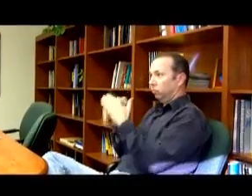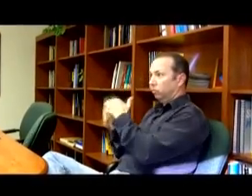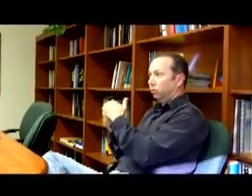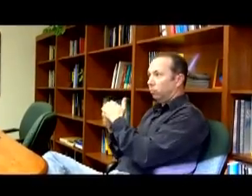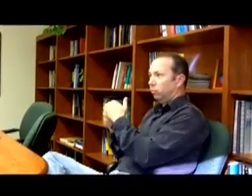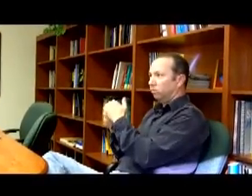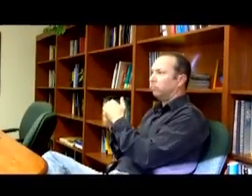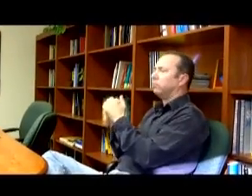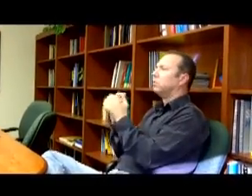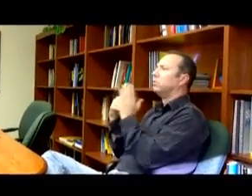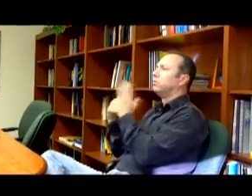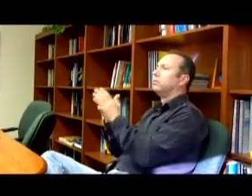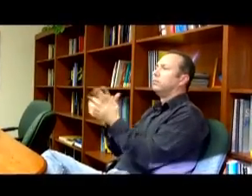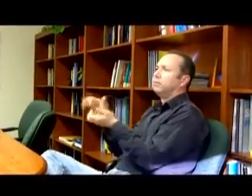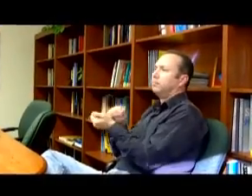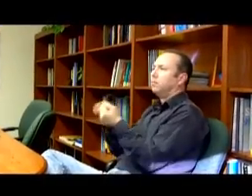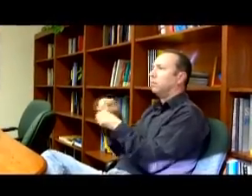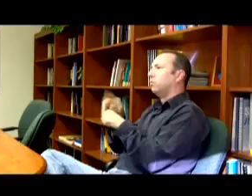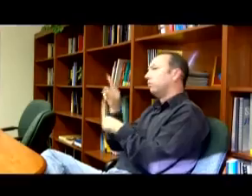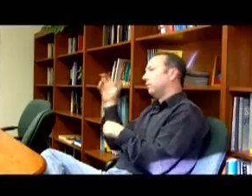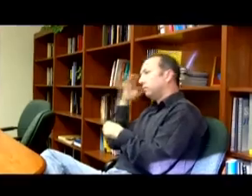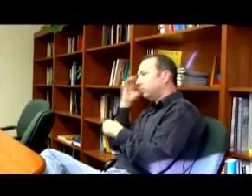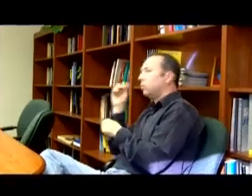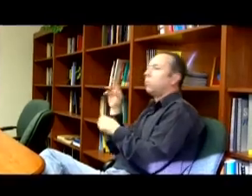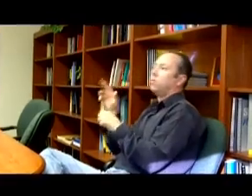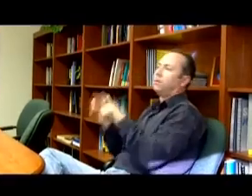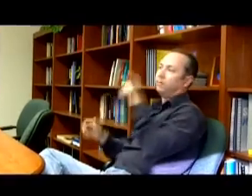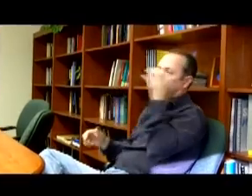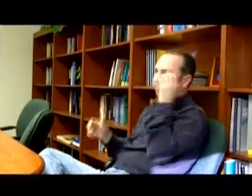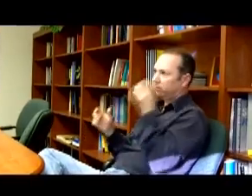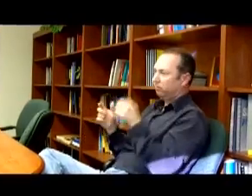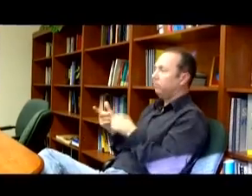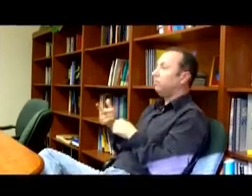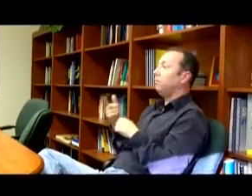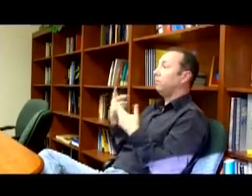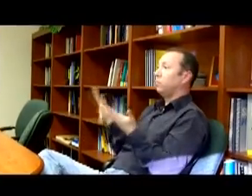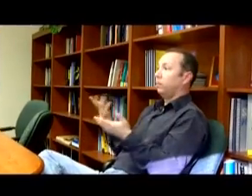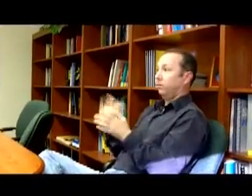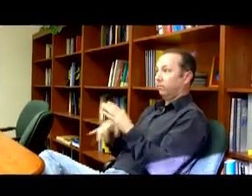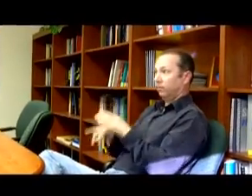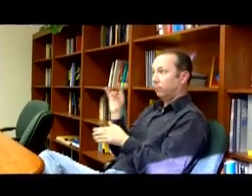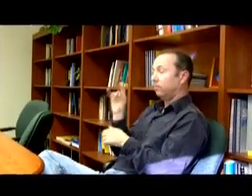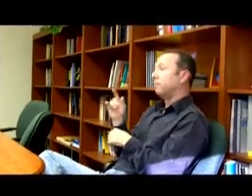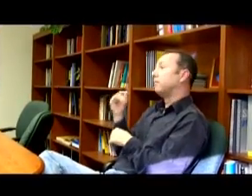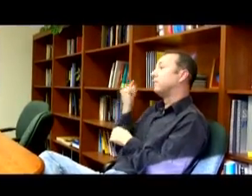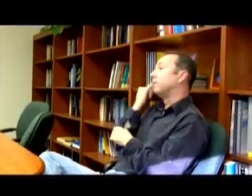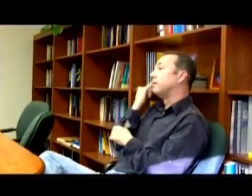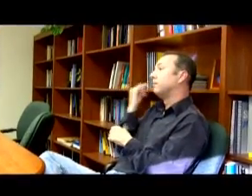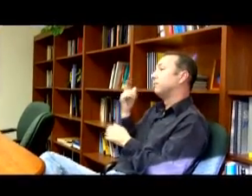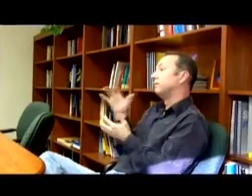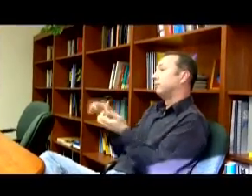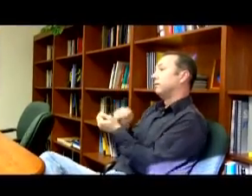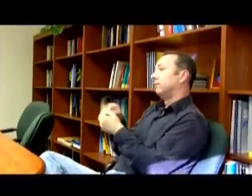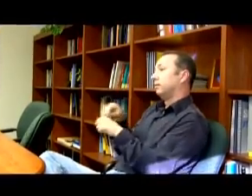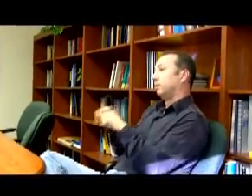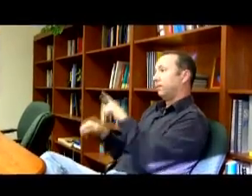and they show damage on either the right or left hemisphere. And what we found is that if the damage is in the left hemisphere,